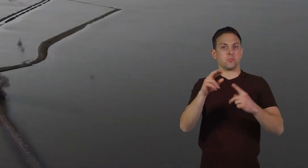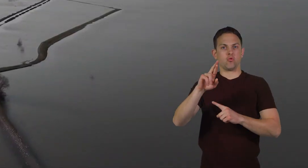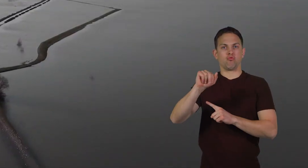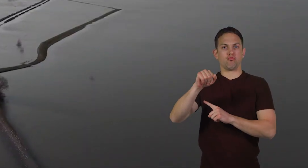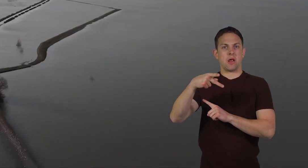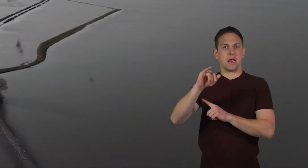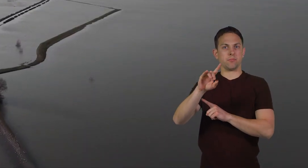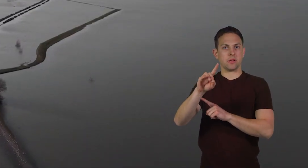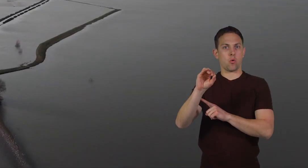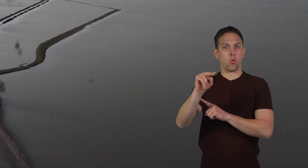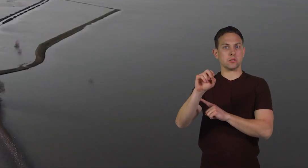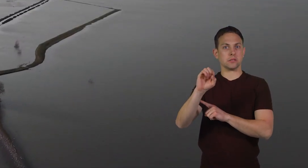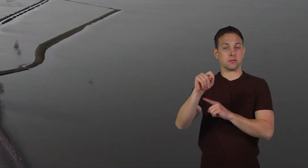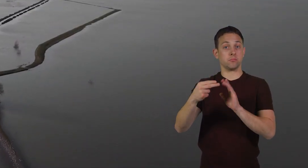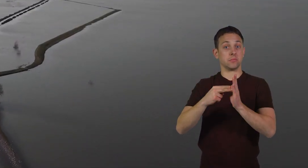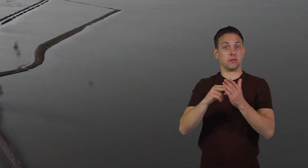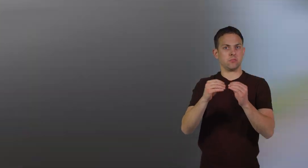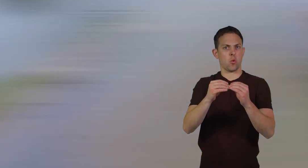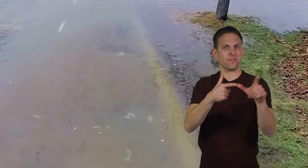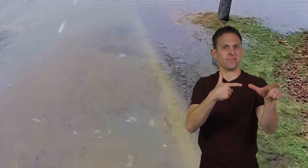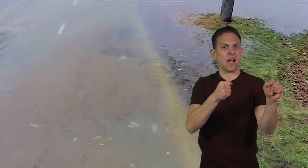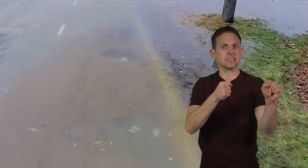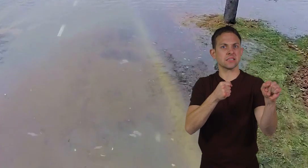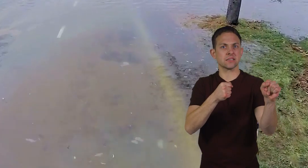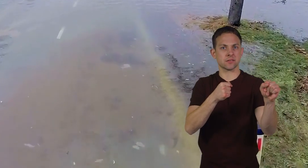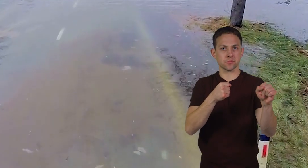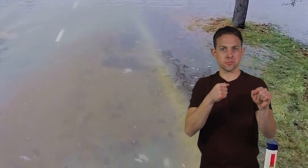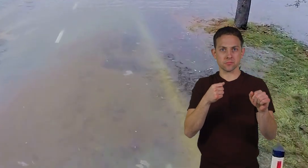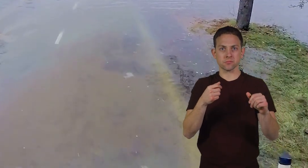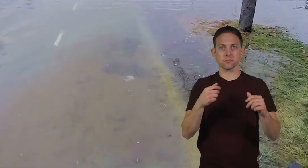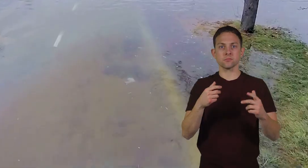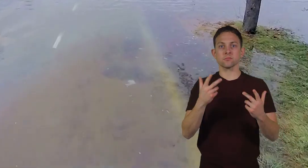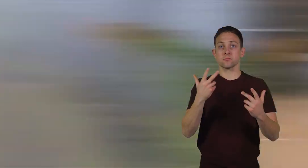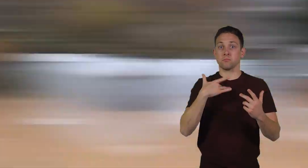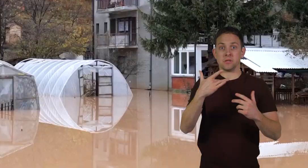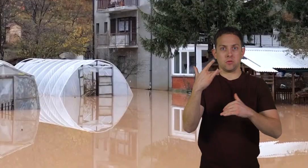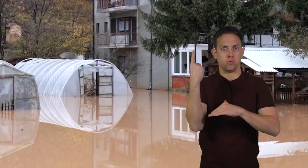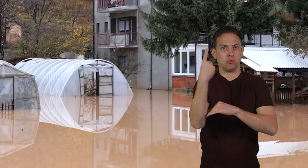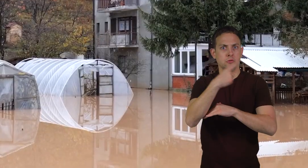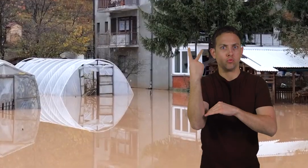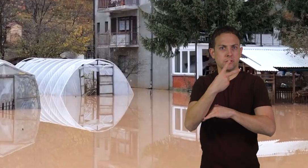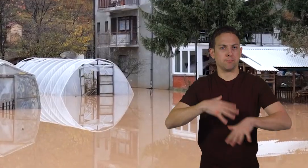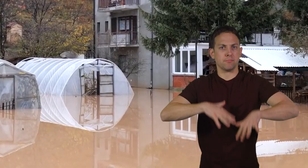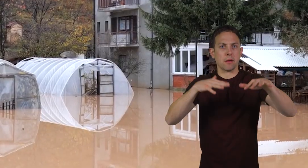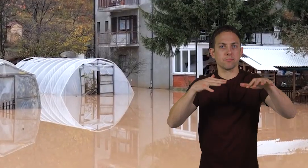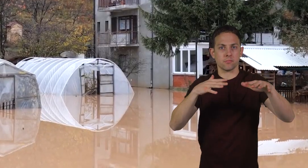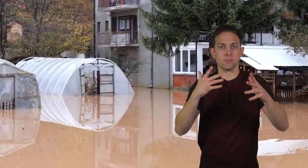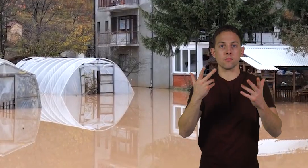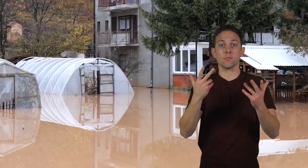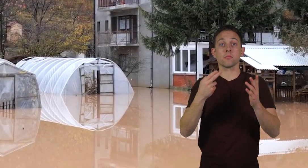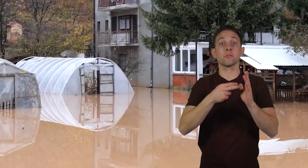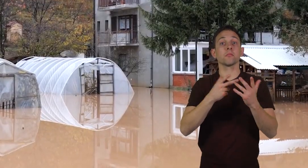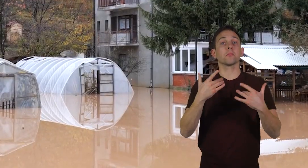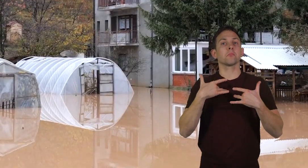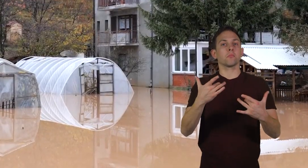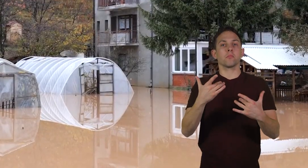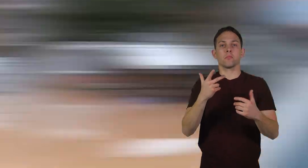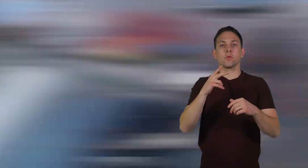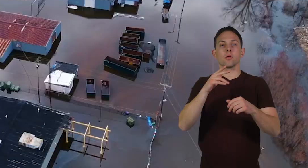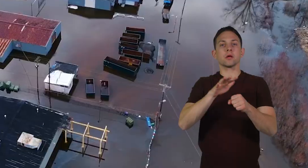rapid onset, which happens more quickly, usually a day or two. There is normally enough time for a